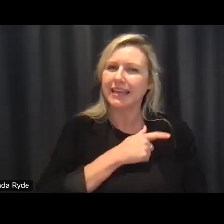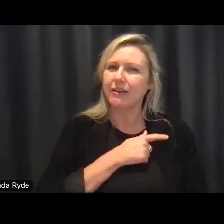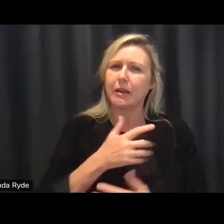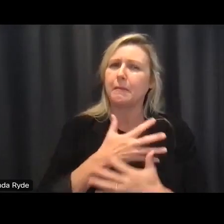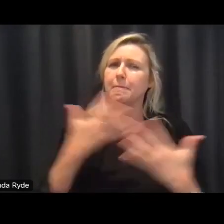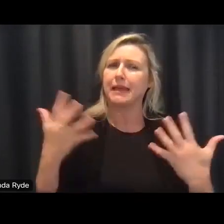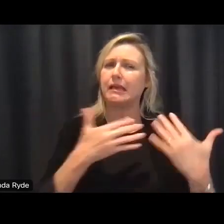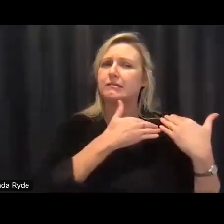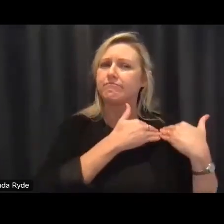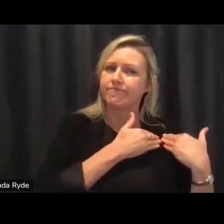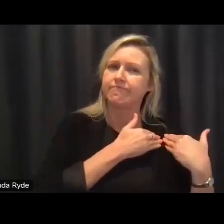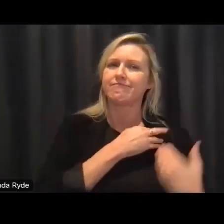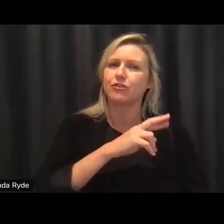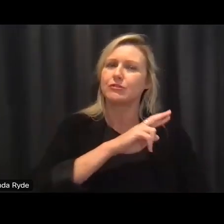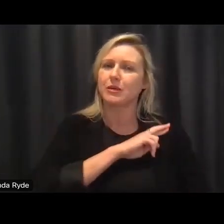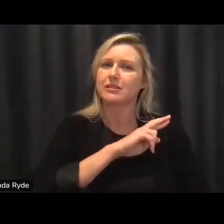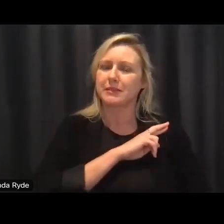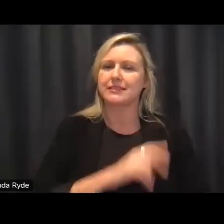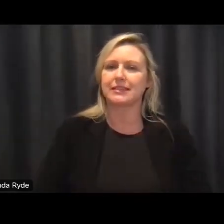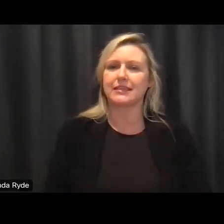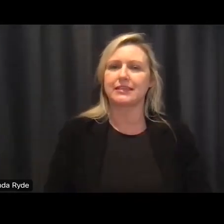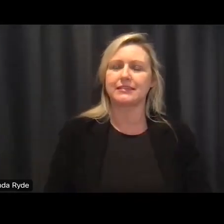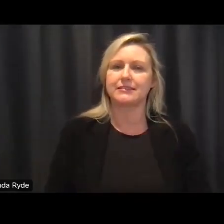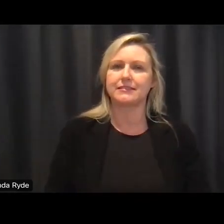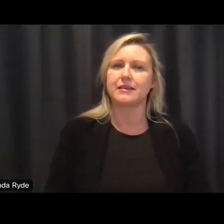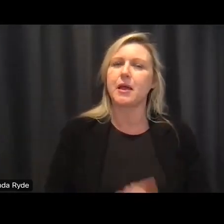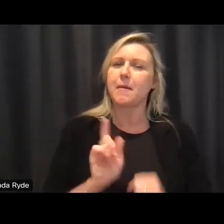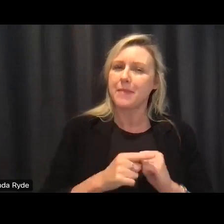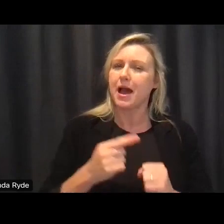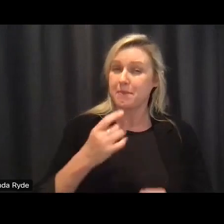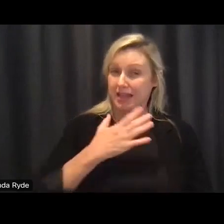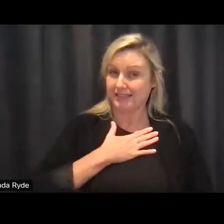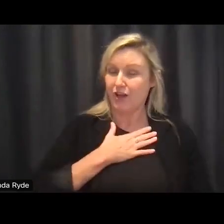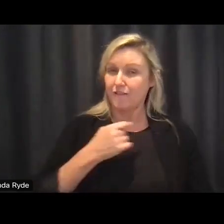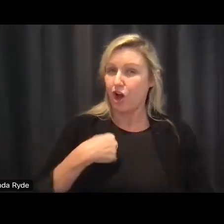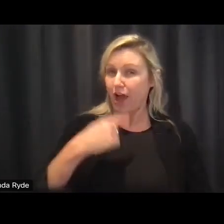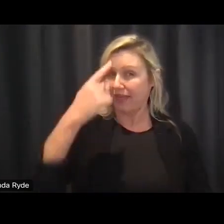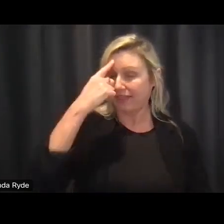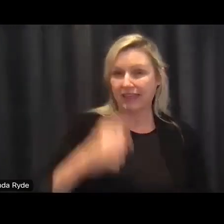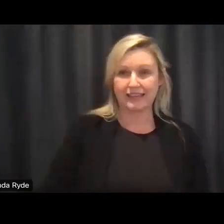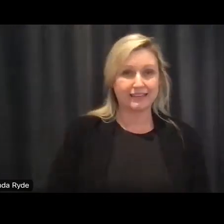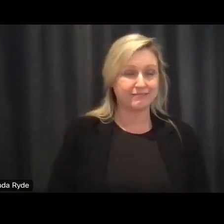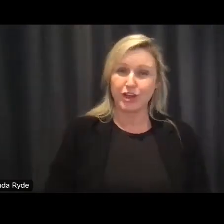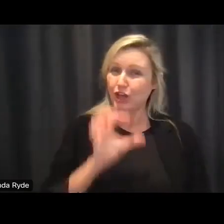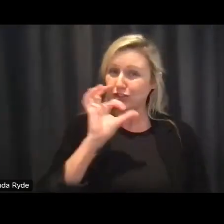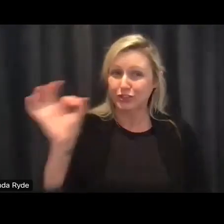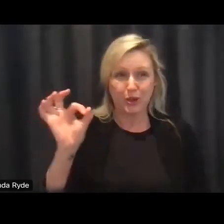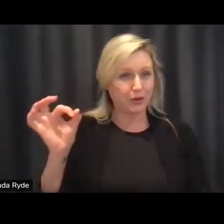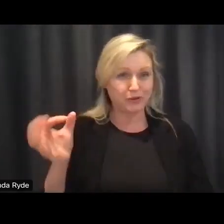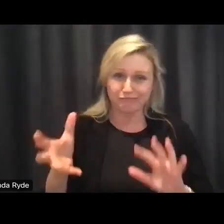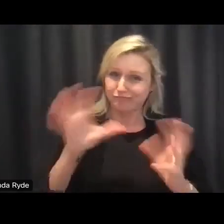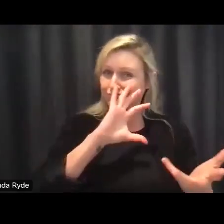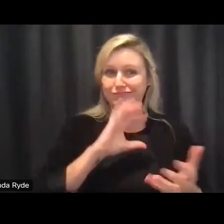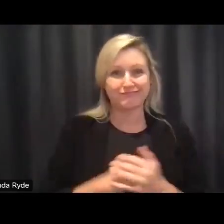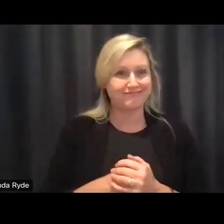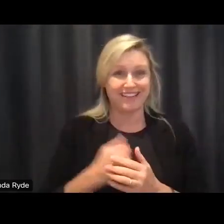honest all i can think of is this don't screw it up doogie do not